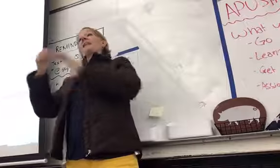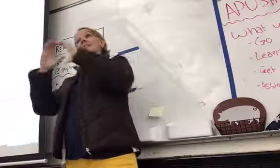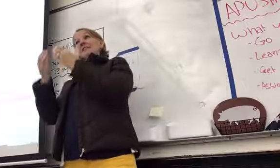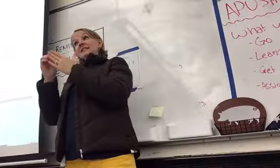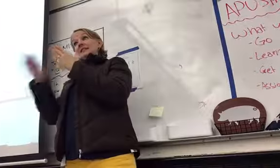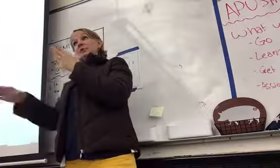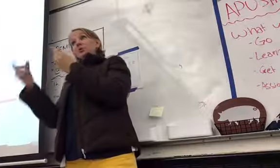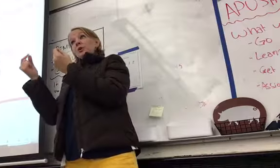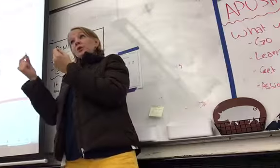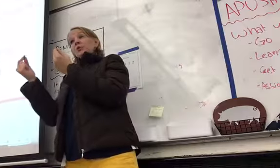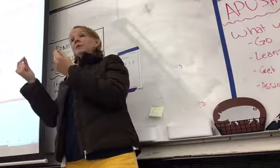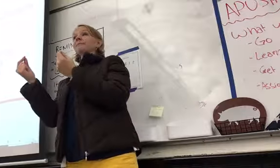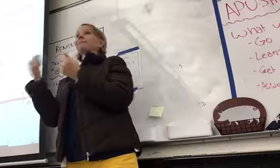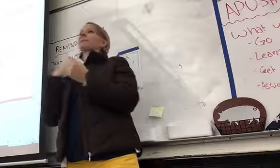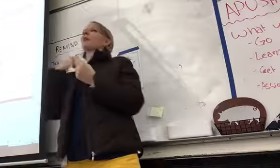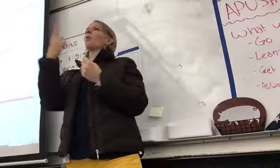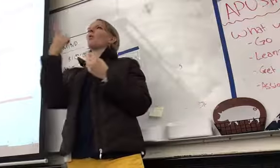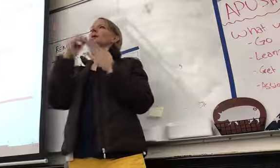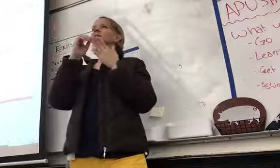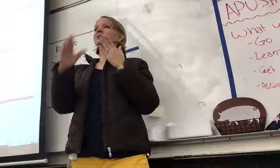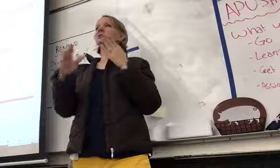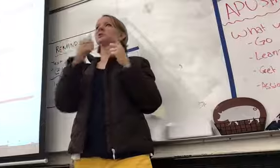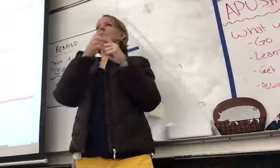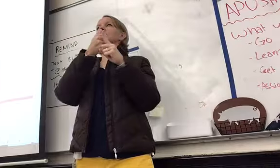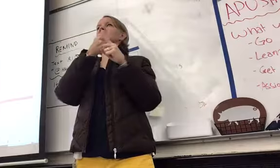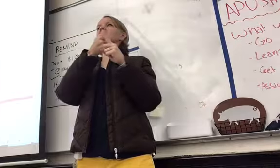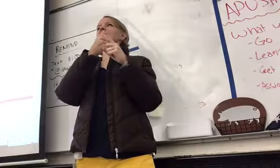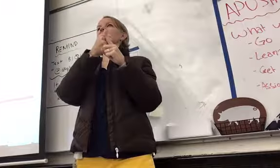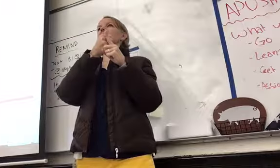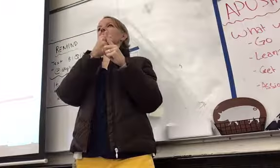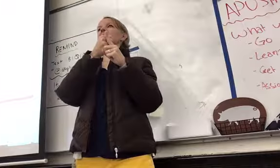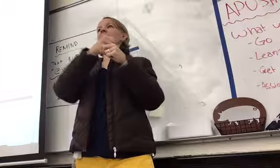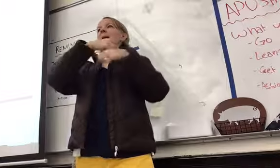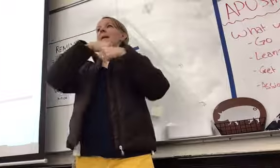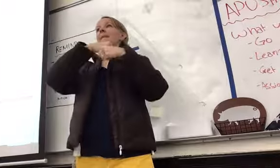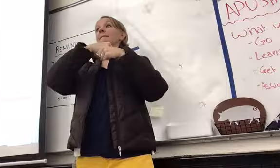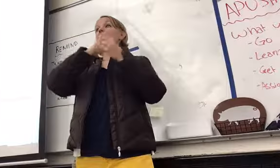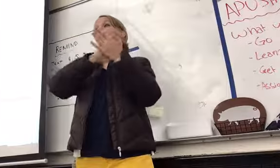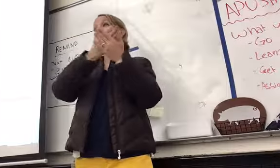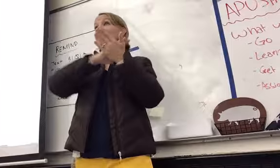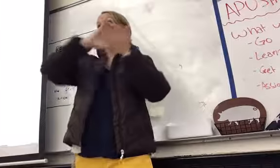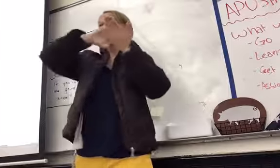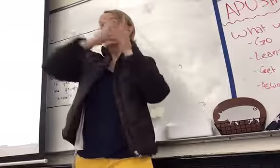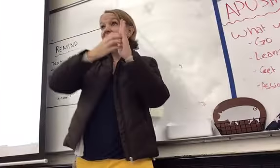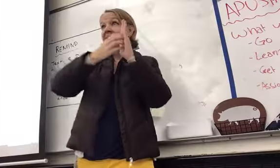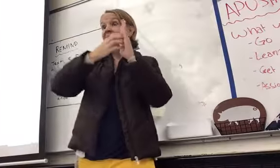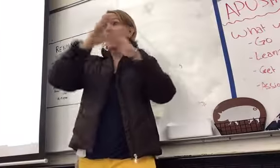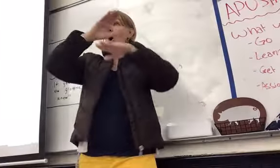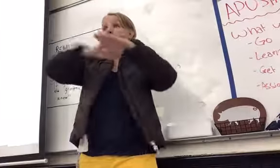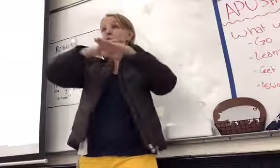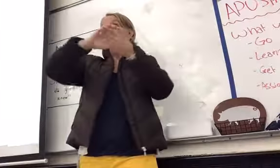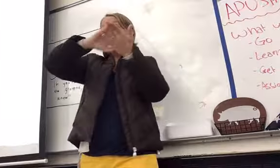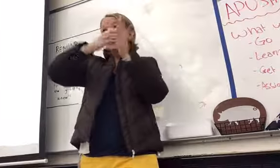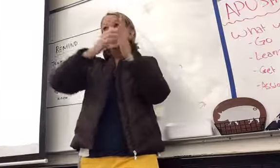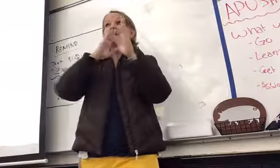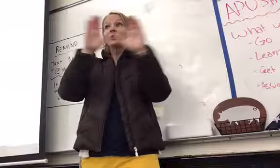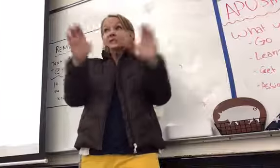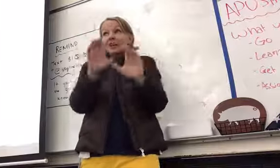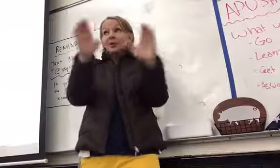I have one student who is making a bunch of cookies, and on each cookie, they're going to decorate it with a cause and a